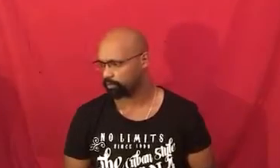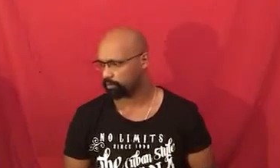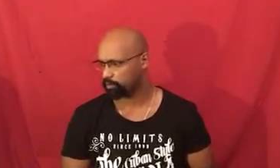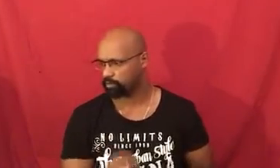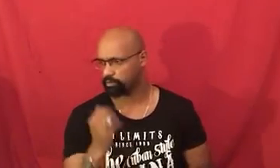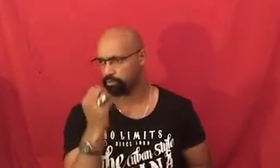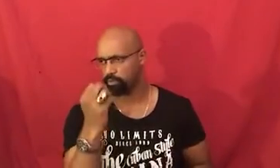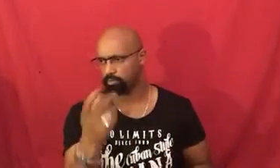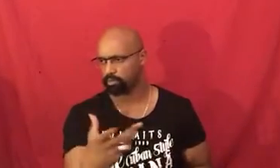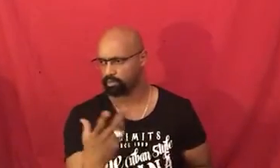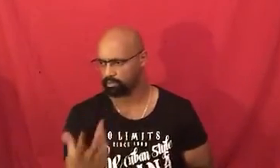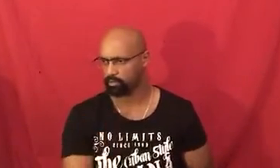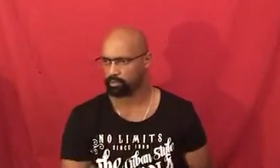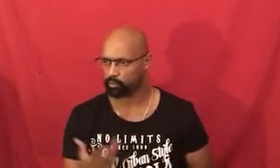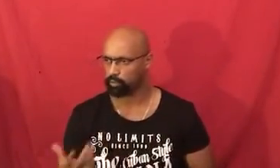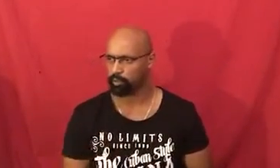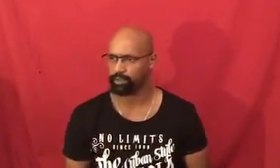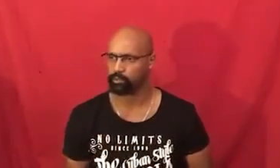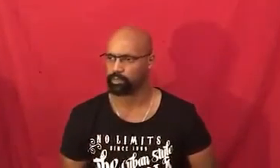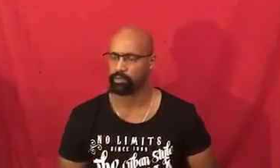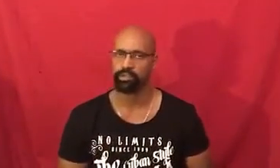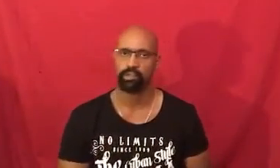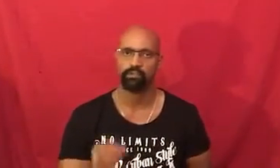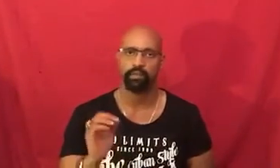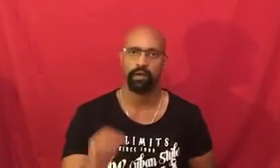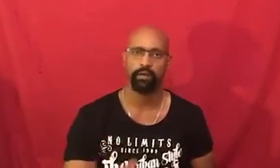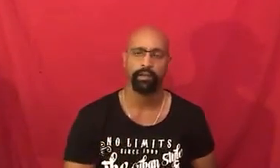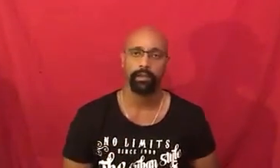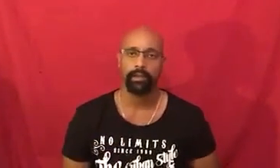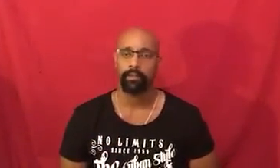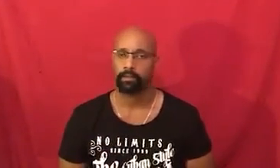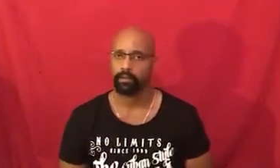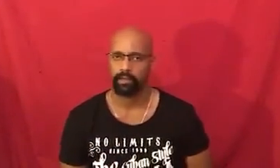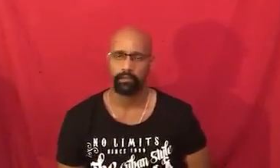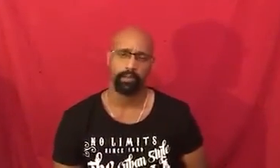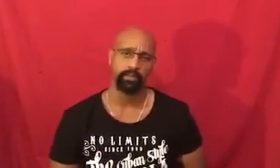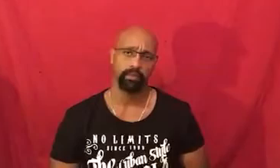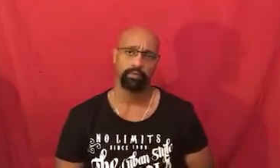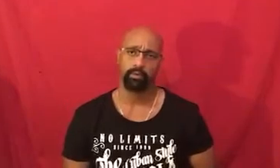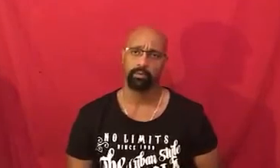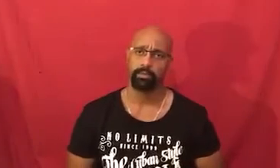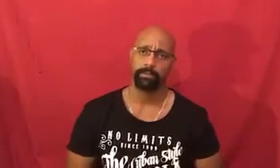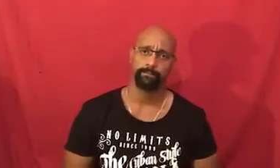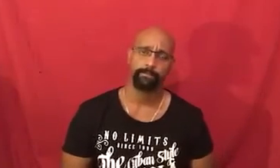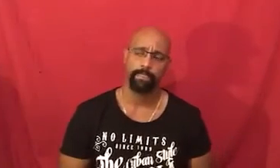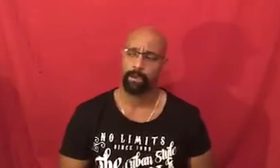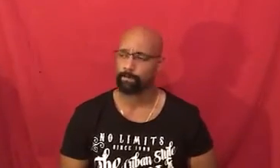there are other abilities that you can awaken within yourself by learning how to meditate properly now